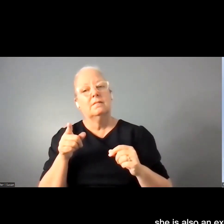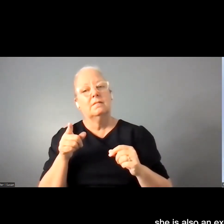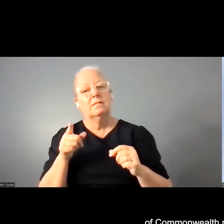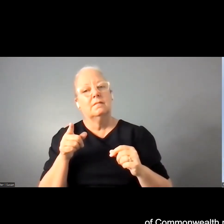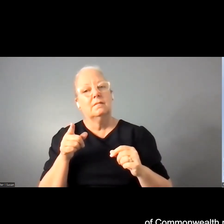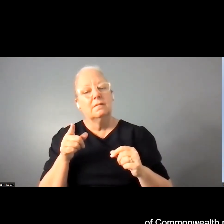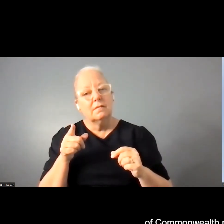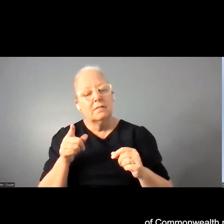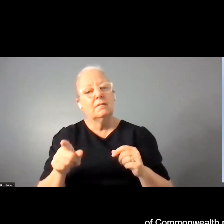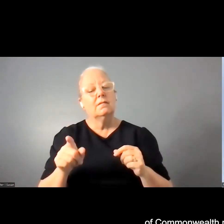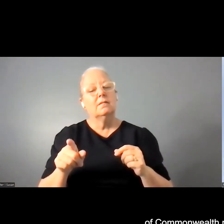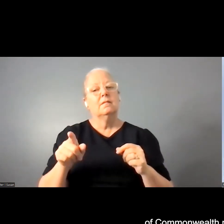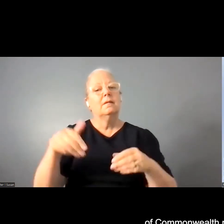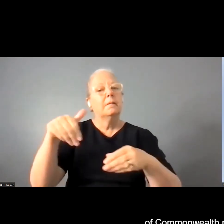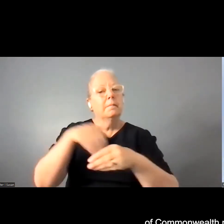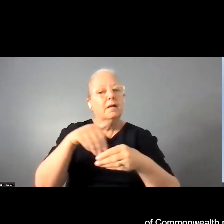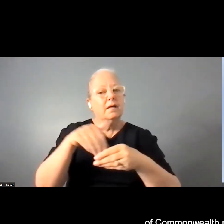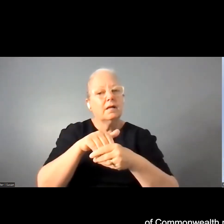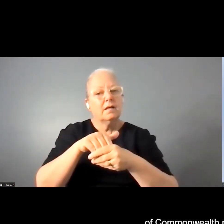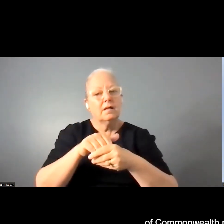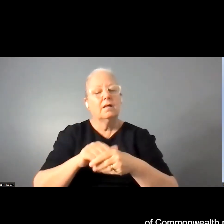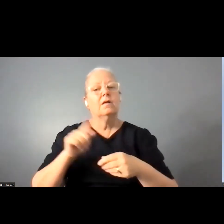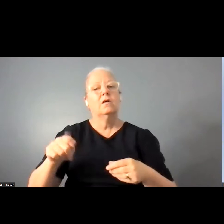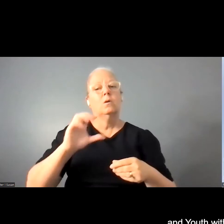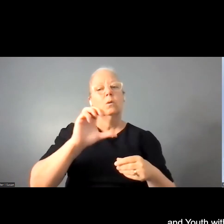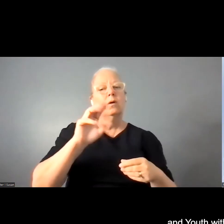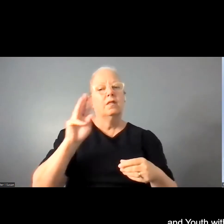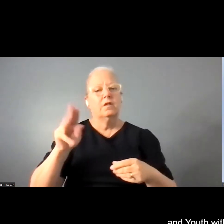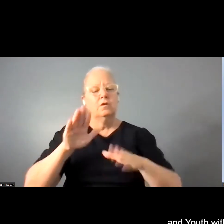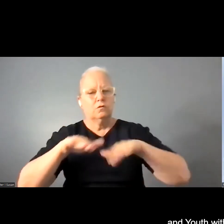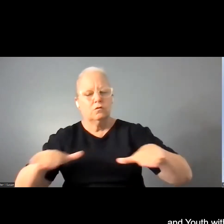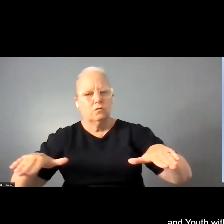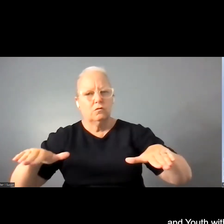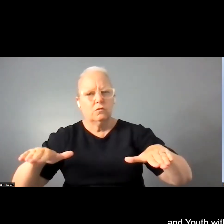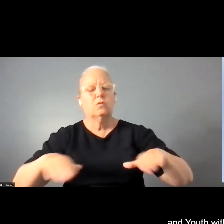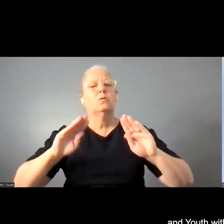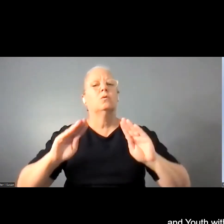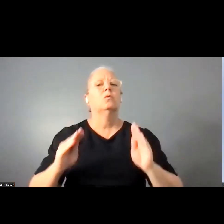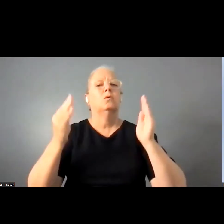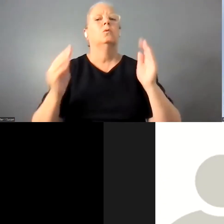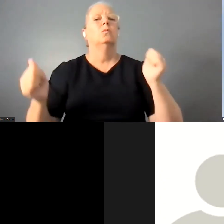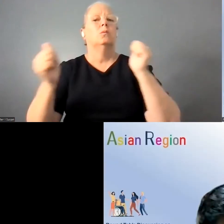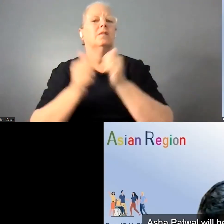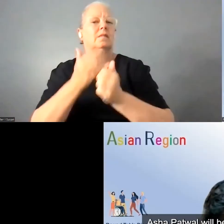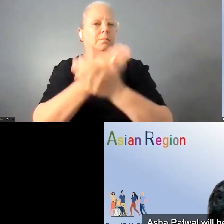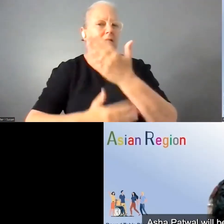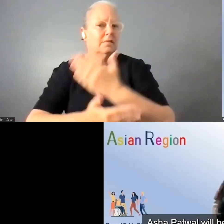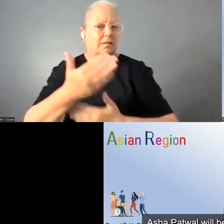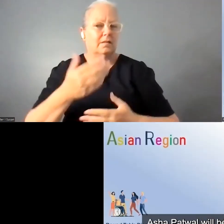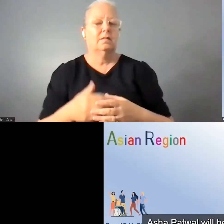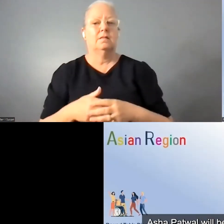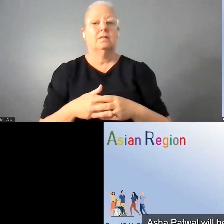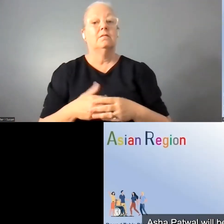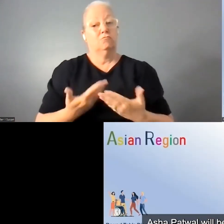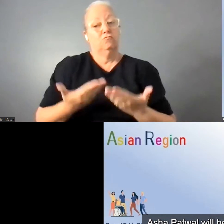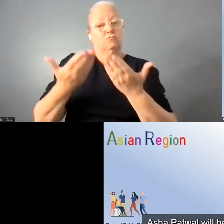member of a Commonwealth network of children and youth with disabilities. Asha Petal